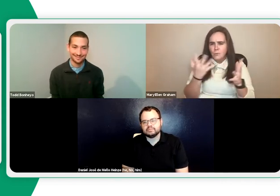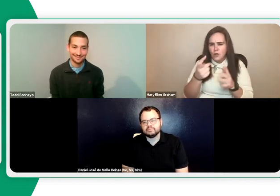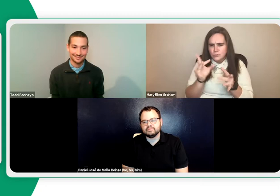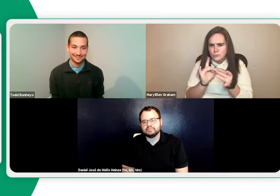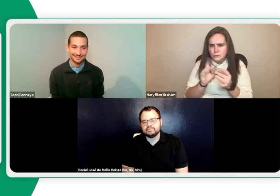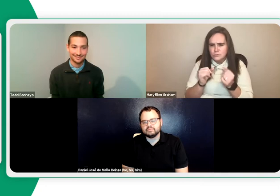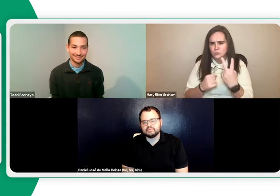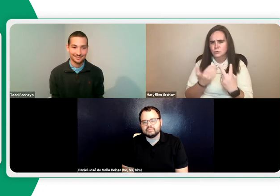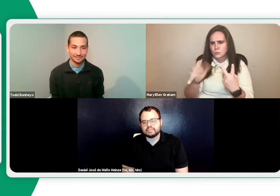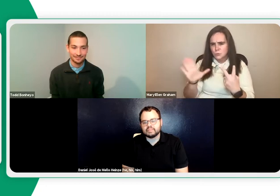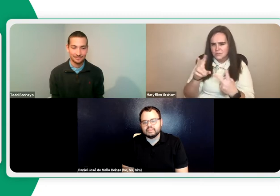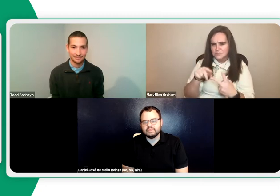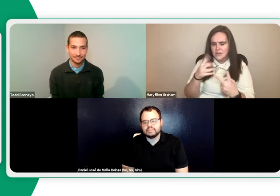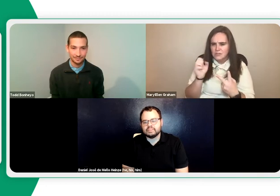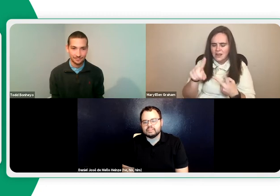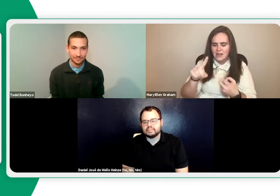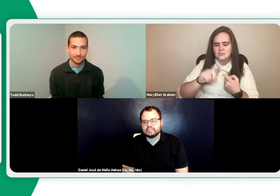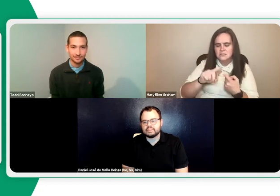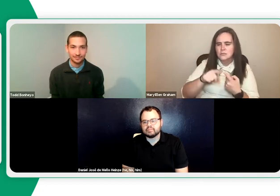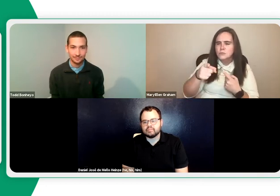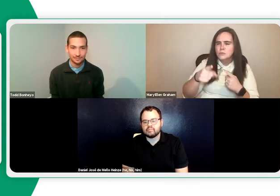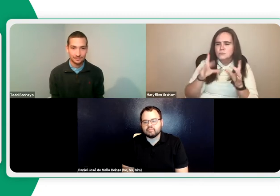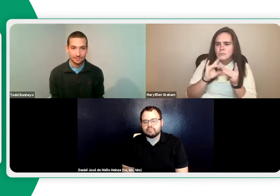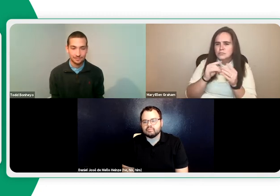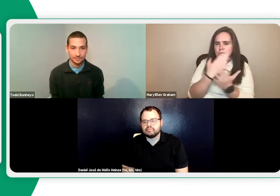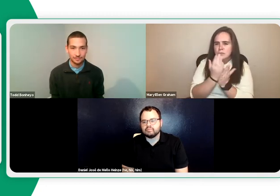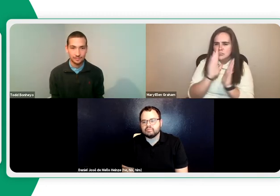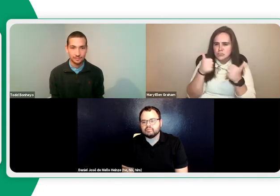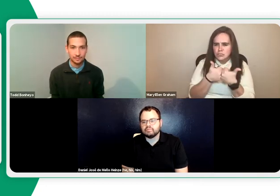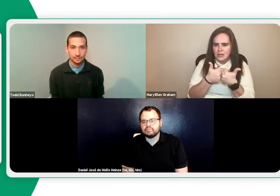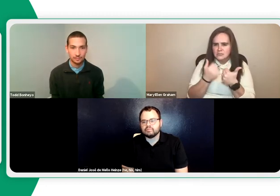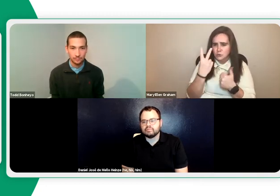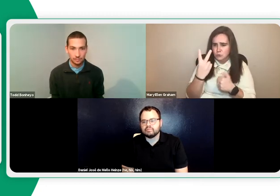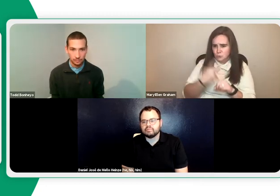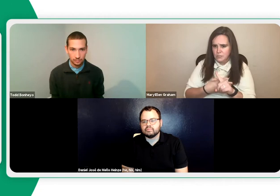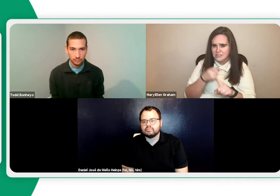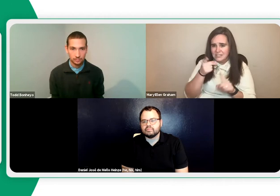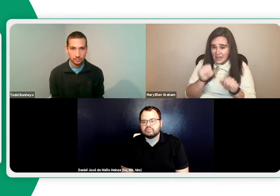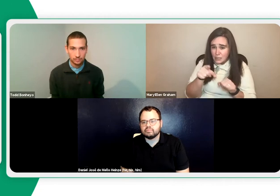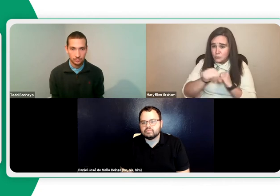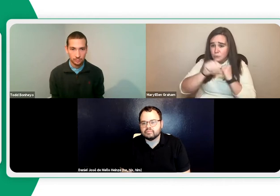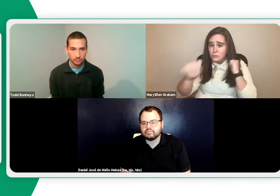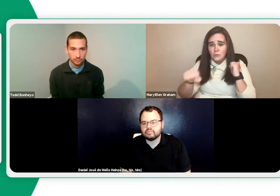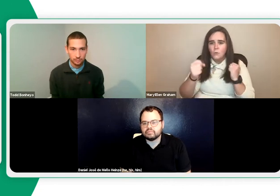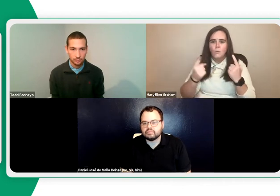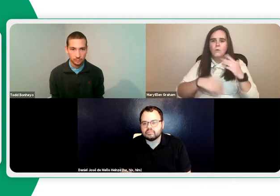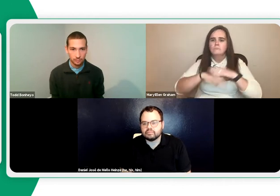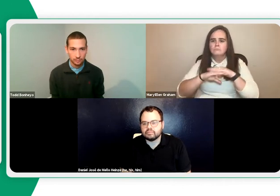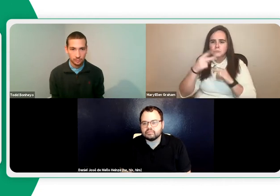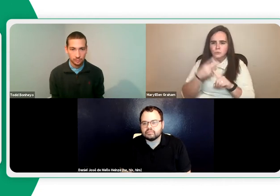was one huge advantage. I know you mentioned two things, and I wanted to ask, you mentioned budgeting challenge last two months. Can